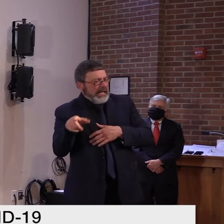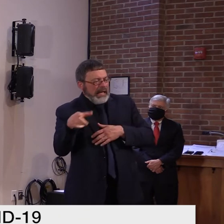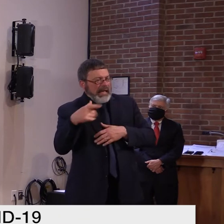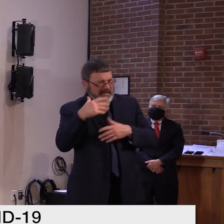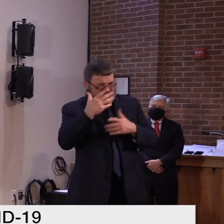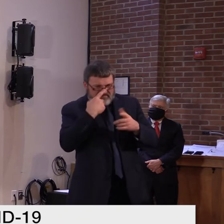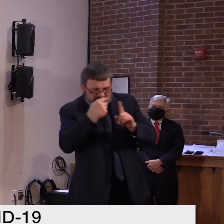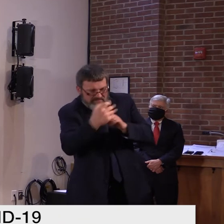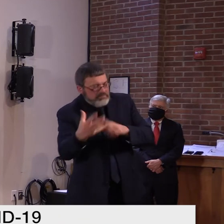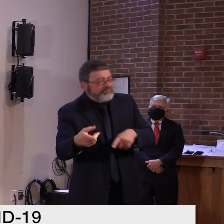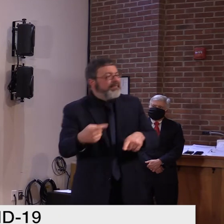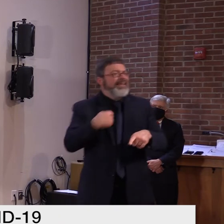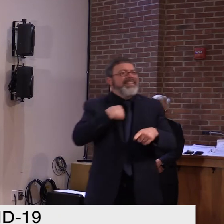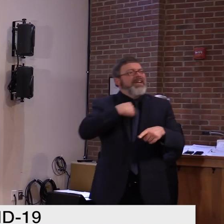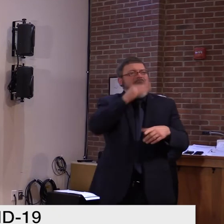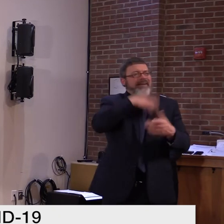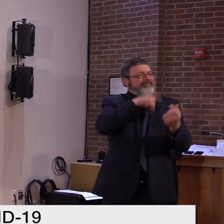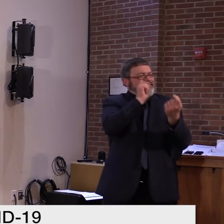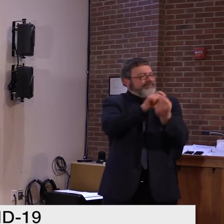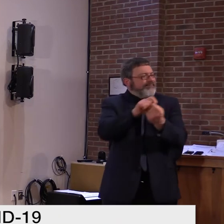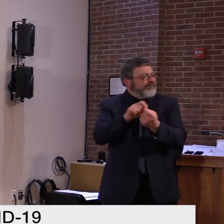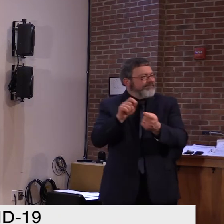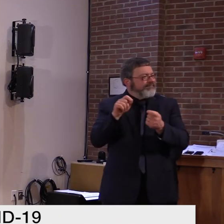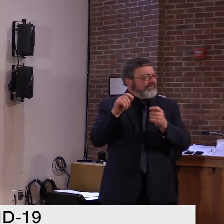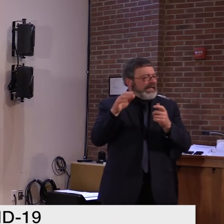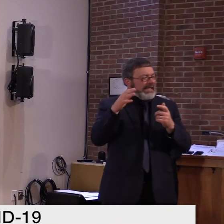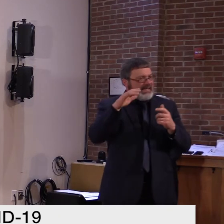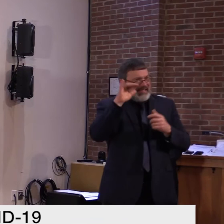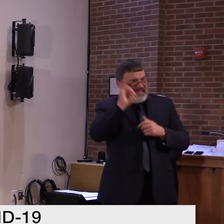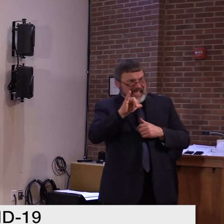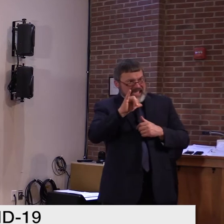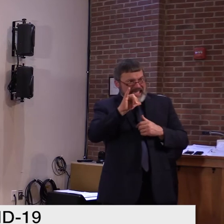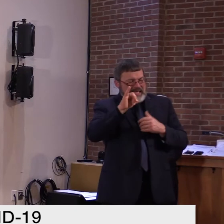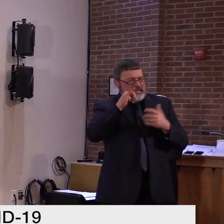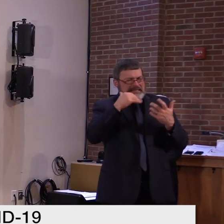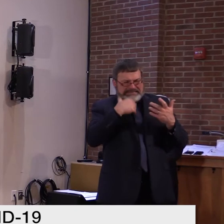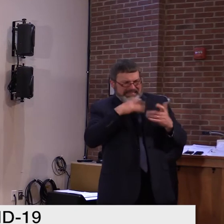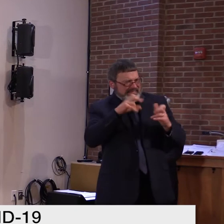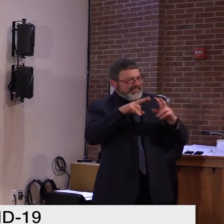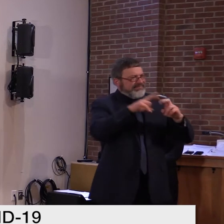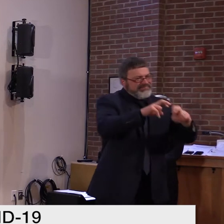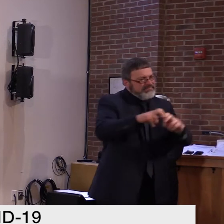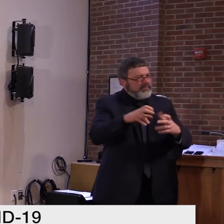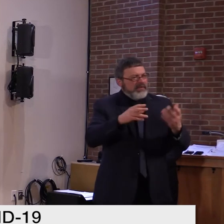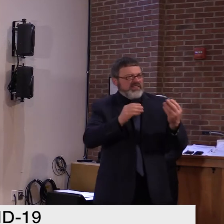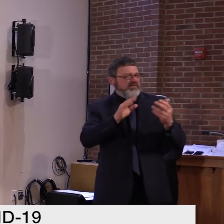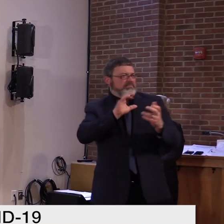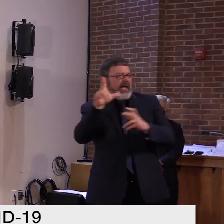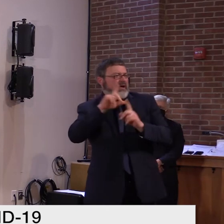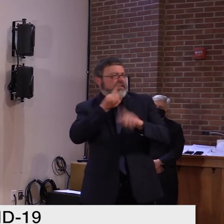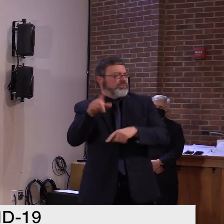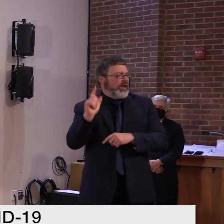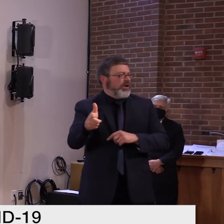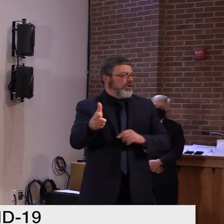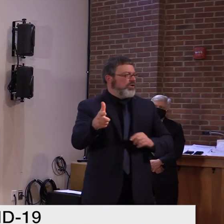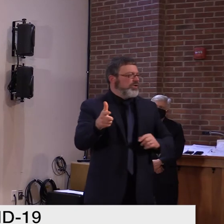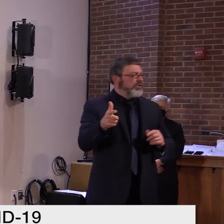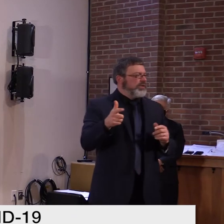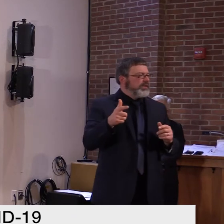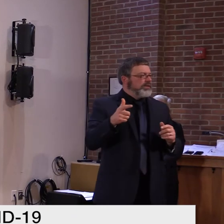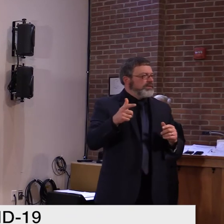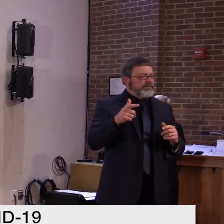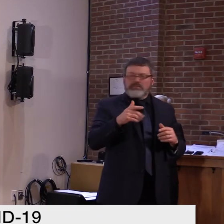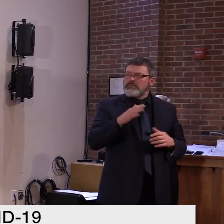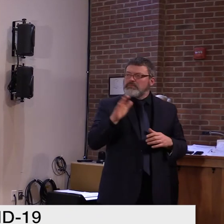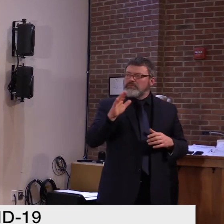mislead you in any way. So, uh, in the, you know, talking about some of the COVID related items today, I'd like to stick to that if I